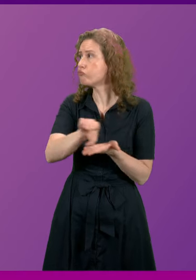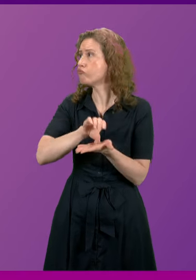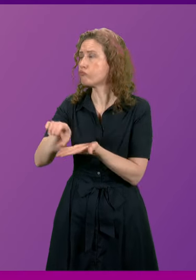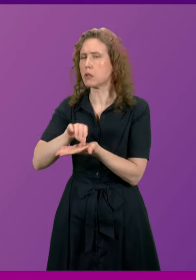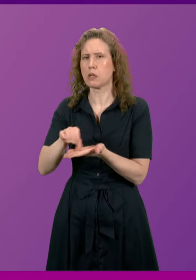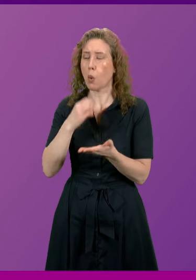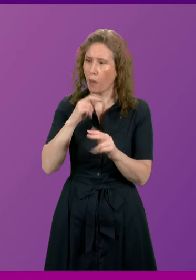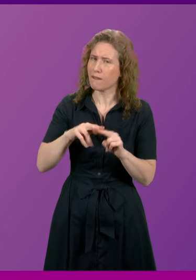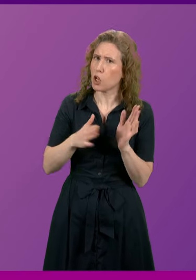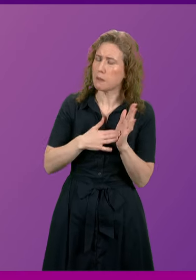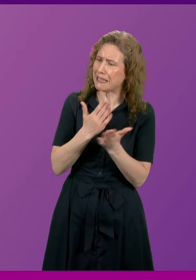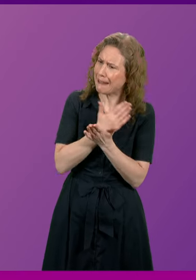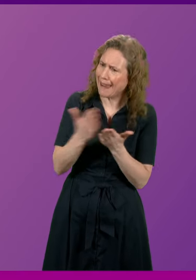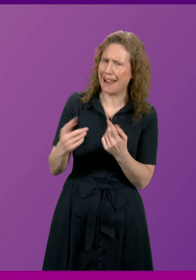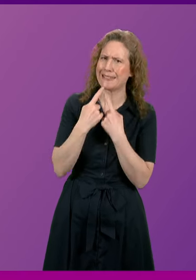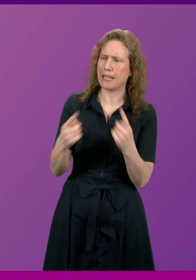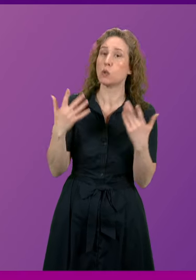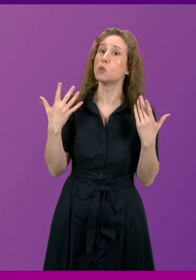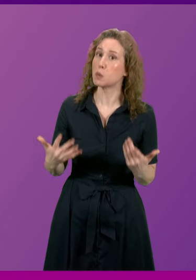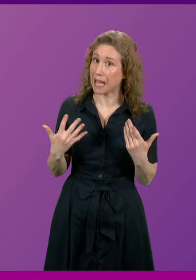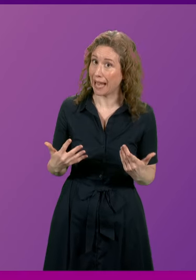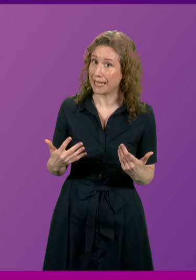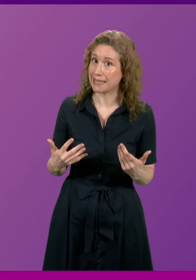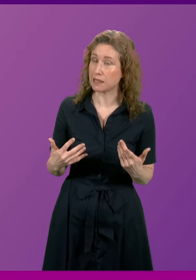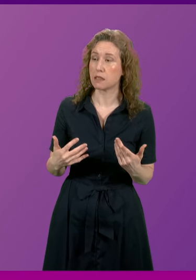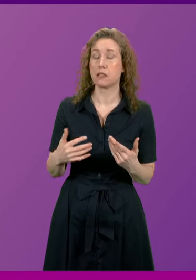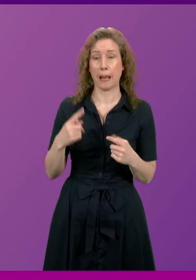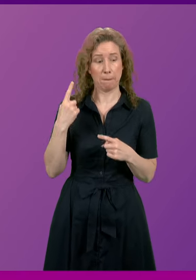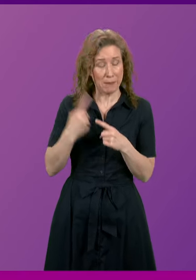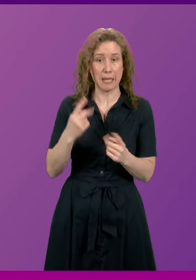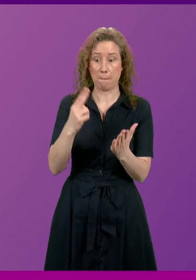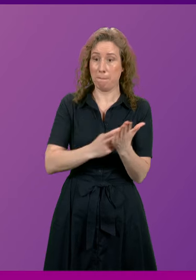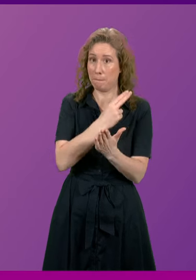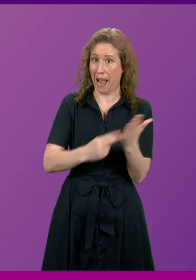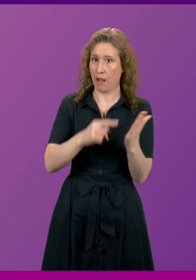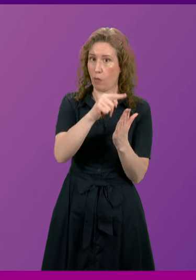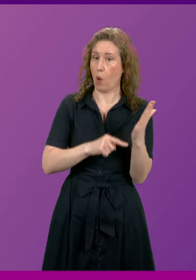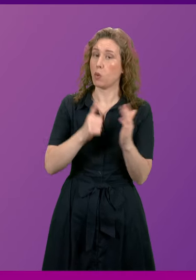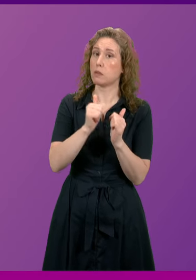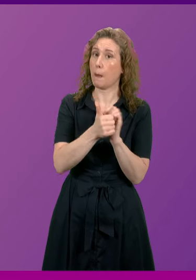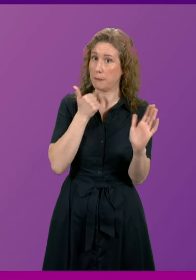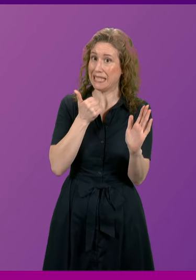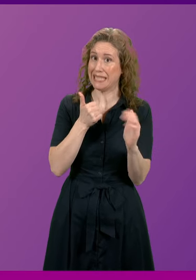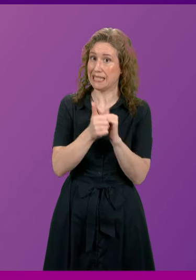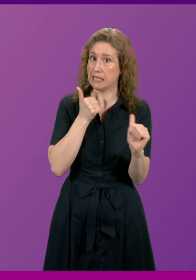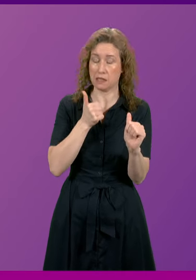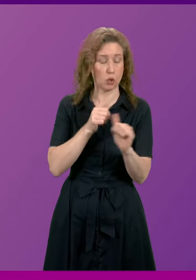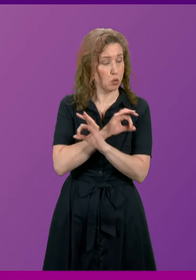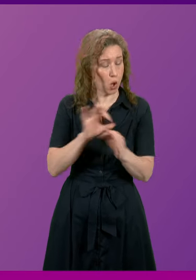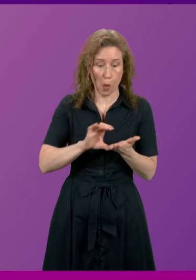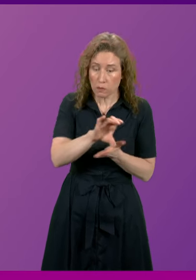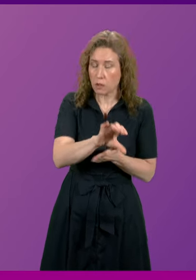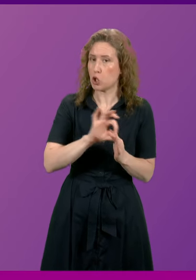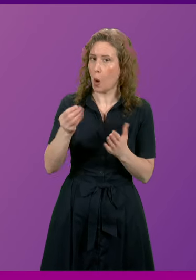send a very clear signal today immediately banning these companies from receiving grants and other support